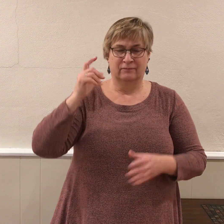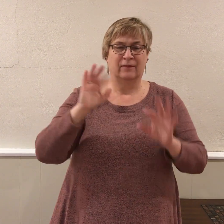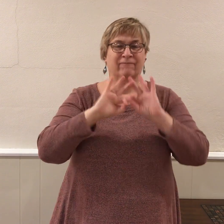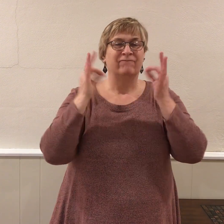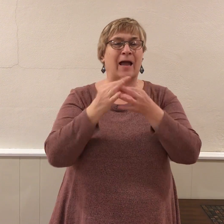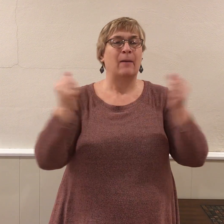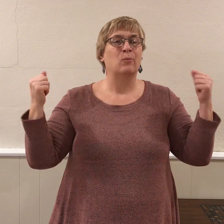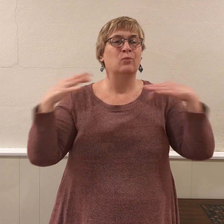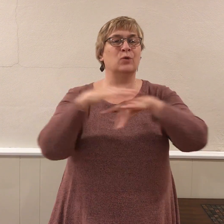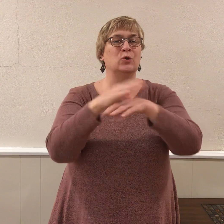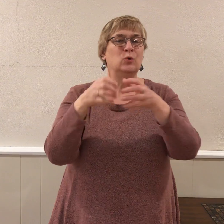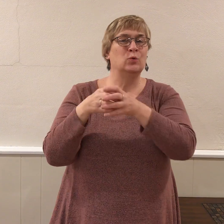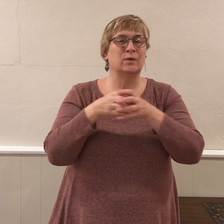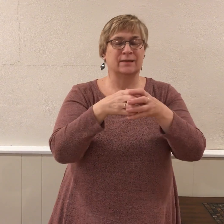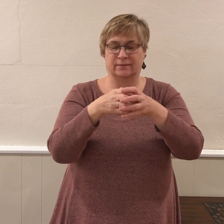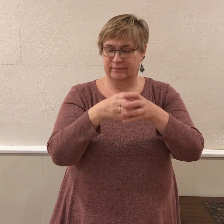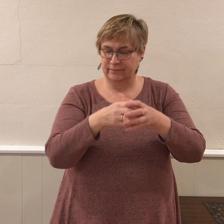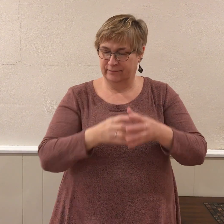We had a family reunion last summer.